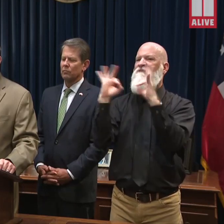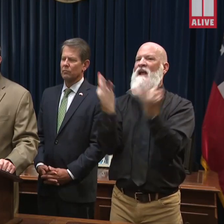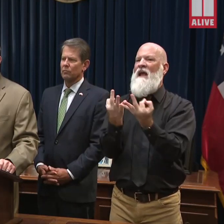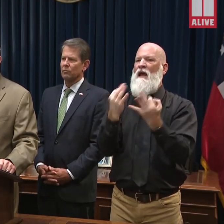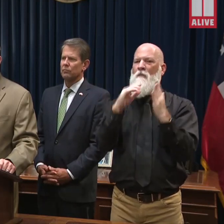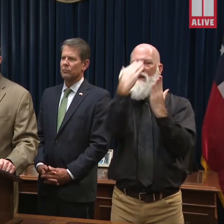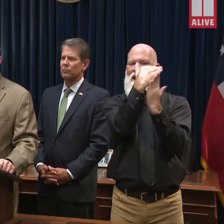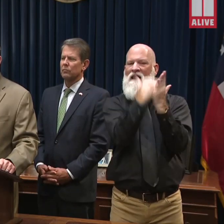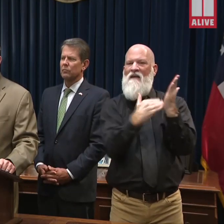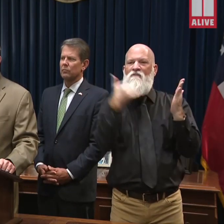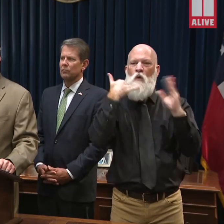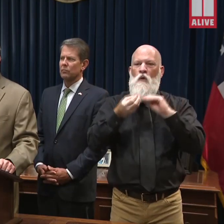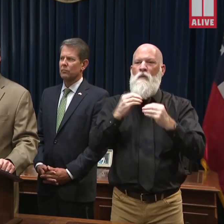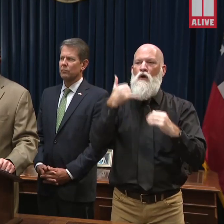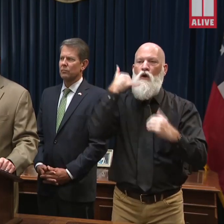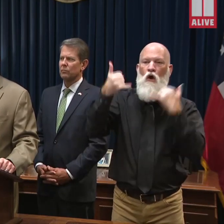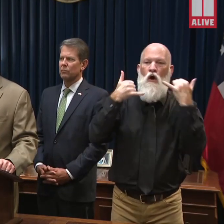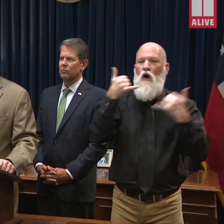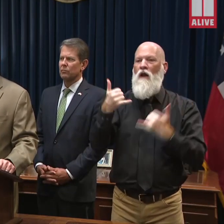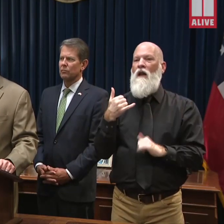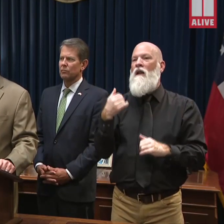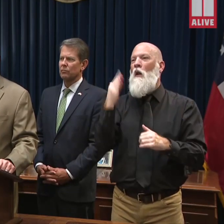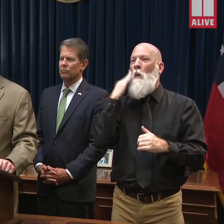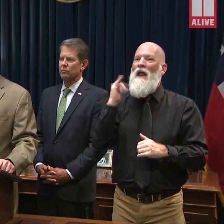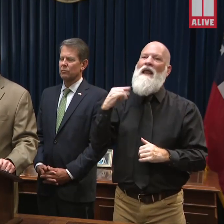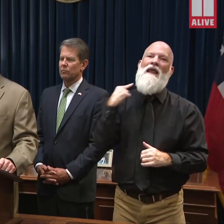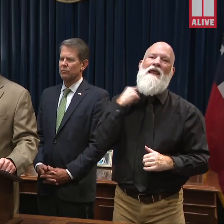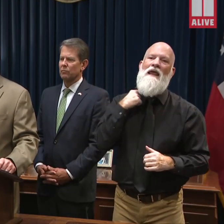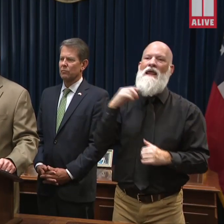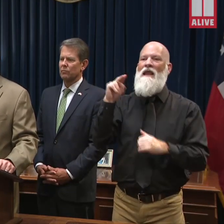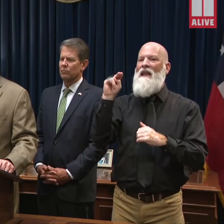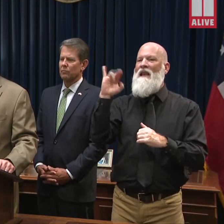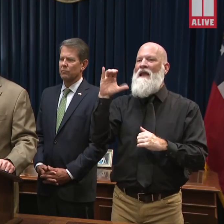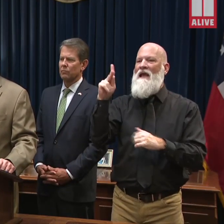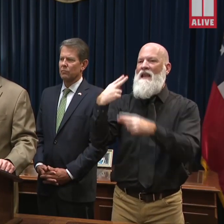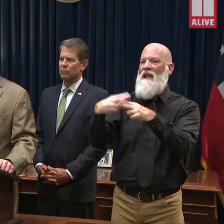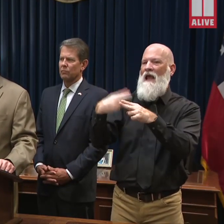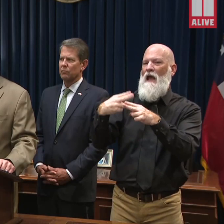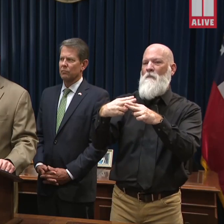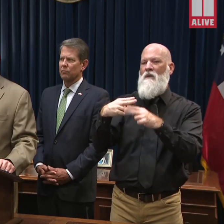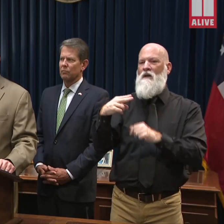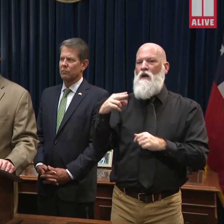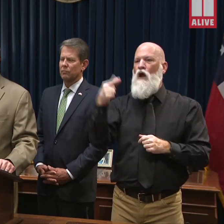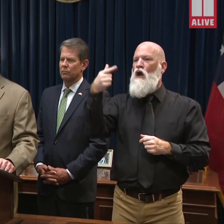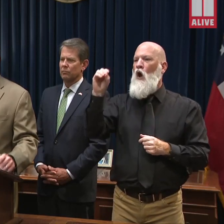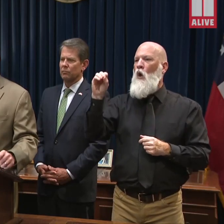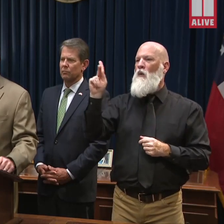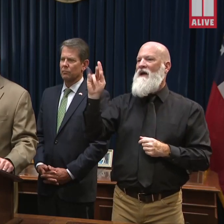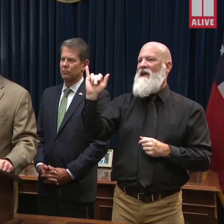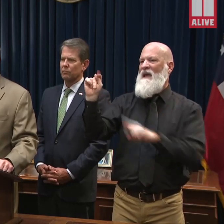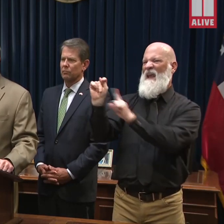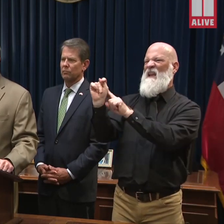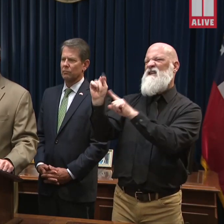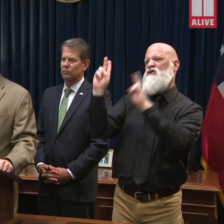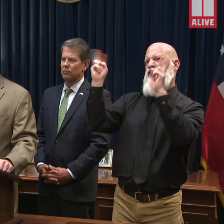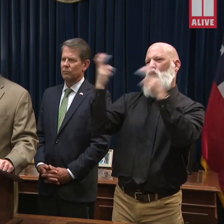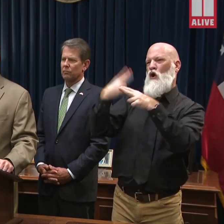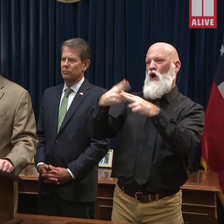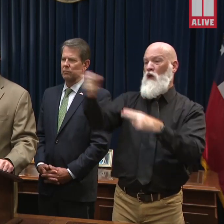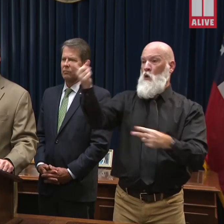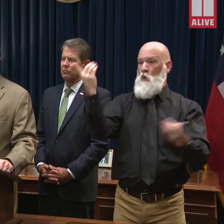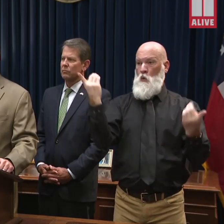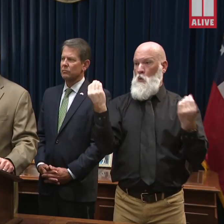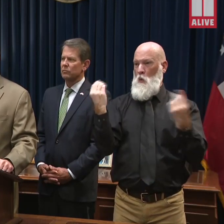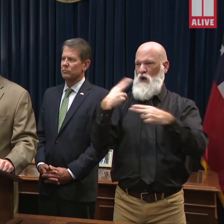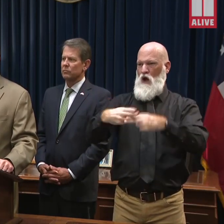safeguard your important documents, precious photographs that cannot be easily replaced, where you can, if the decision